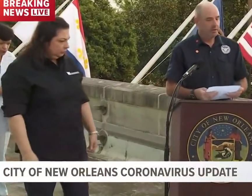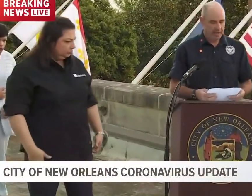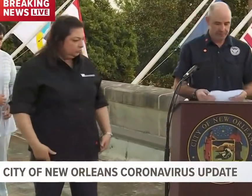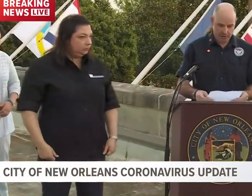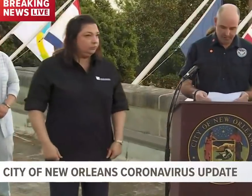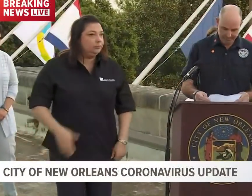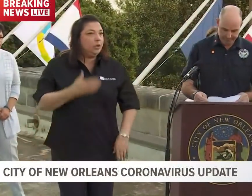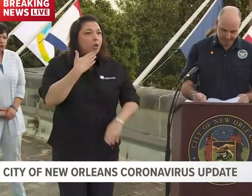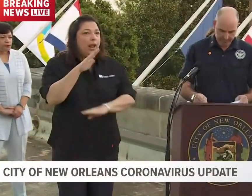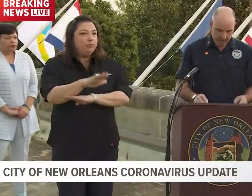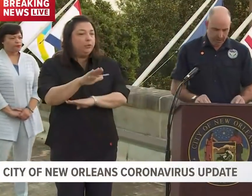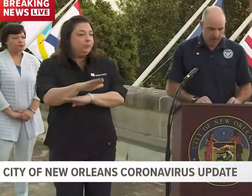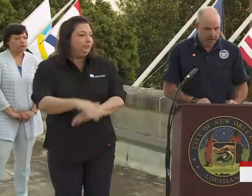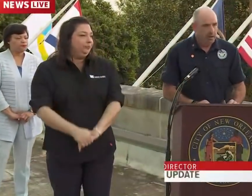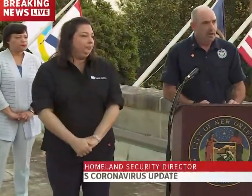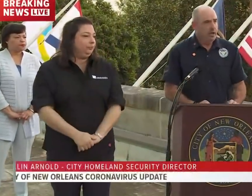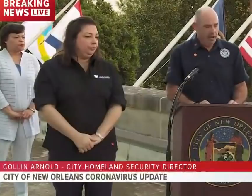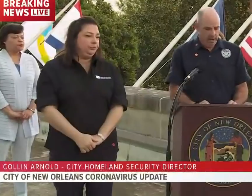Good afternoon.